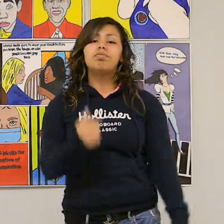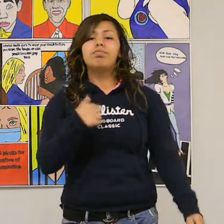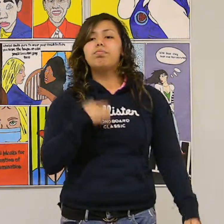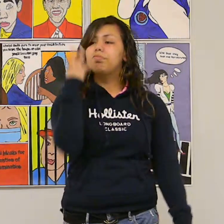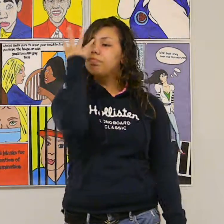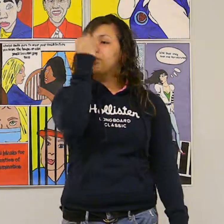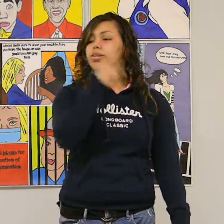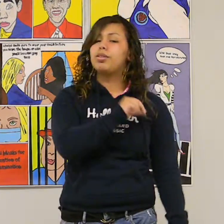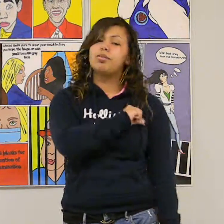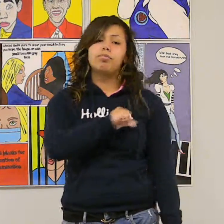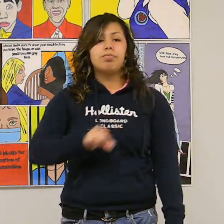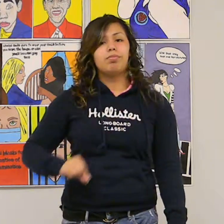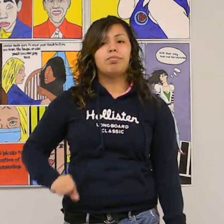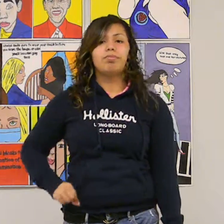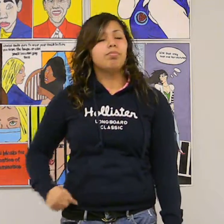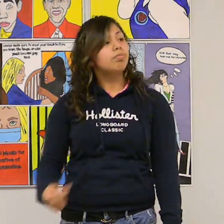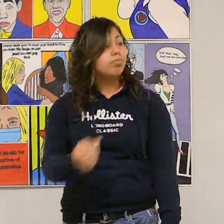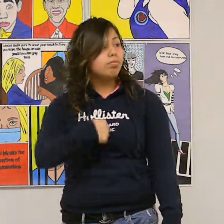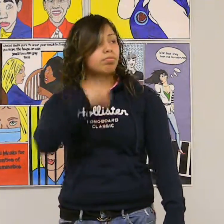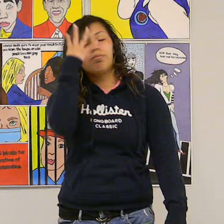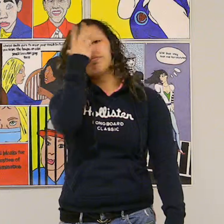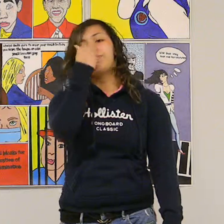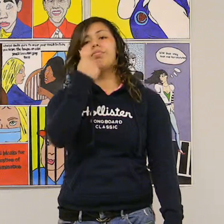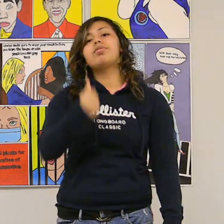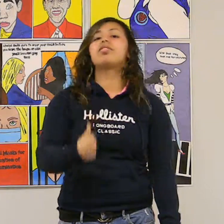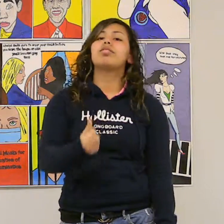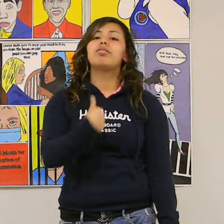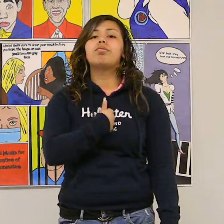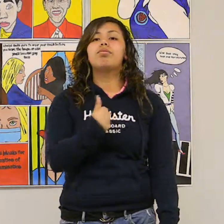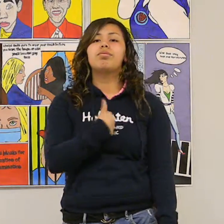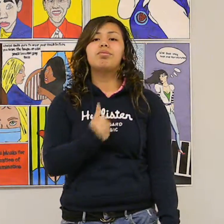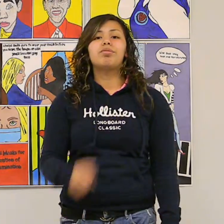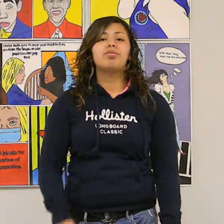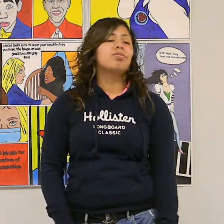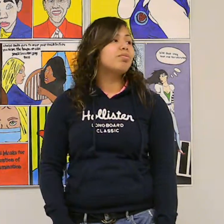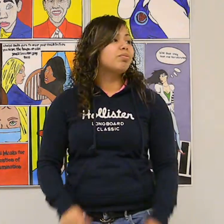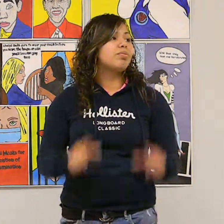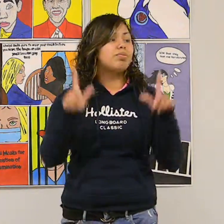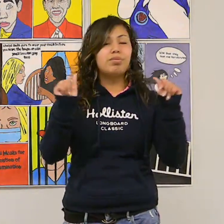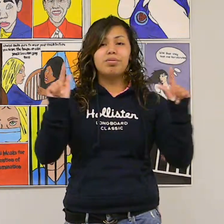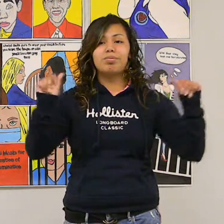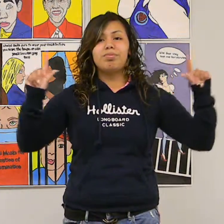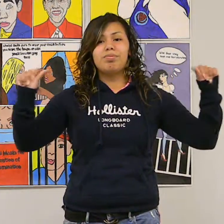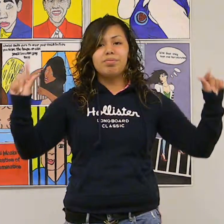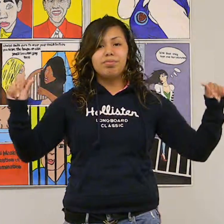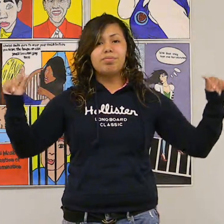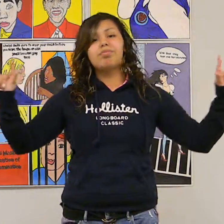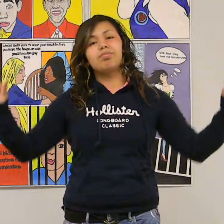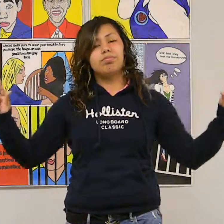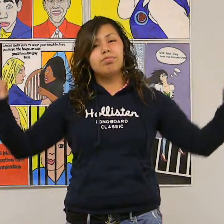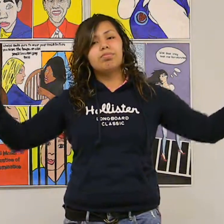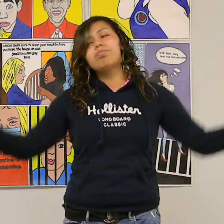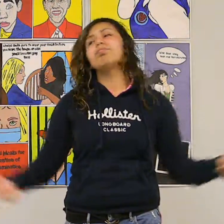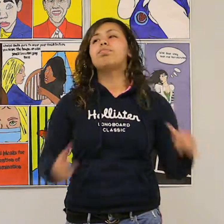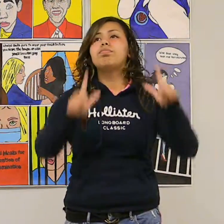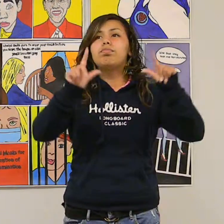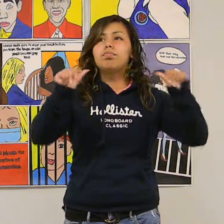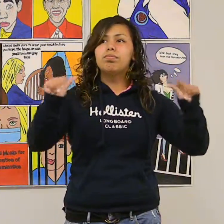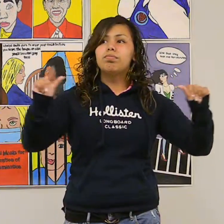I'm your beauty queen I'm just beautiful me Na-na-na-na-na-na-na-na-na-na-na-na-na-na-na